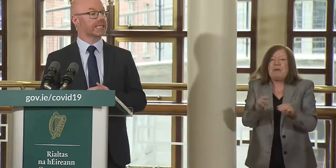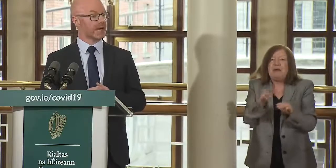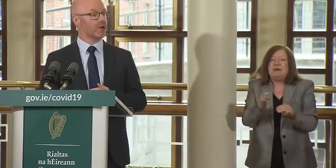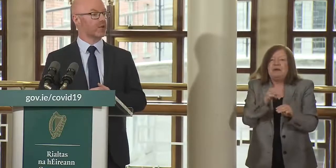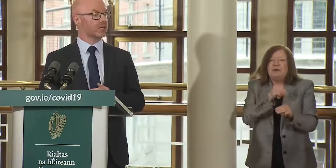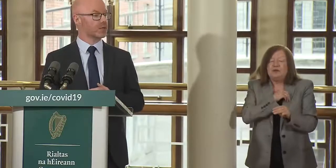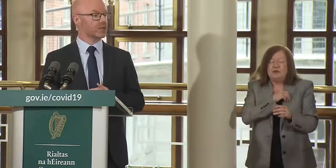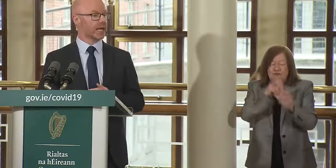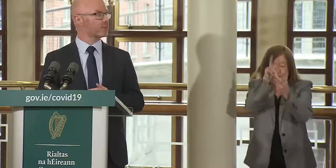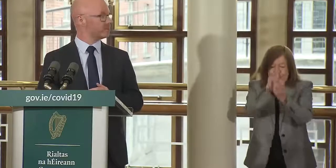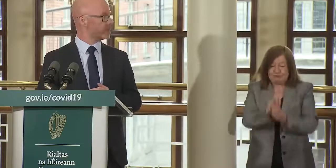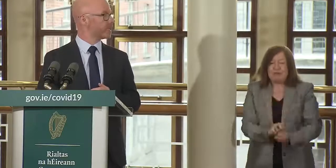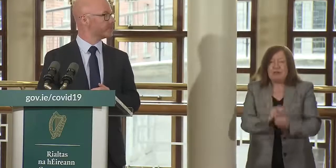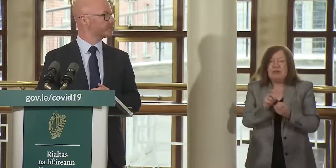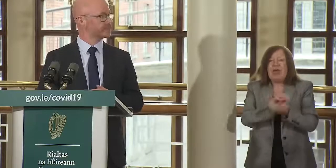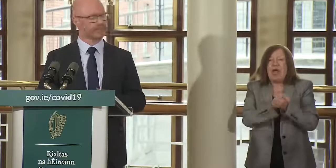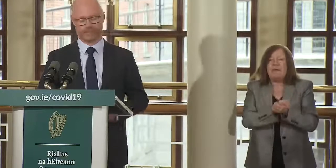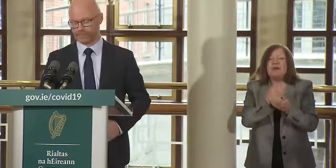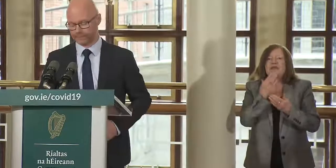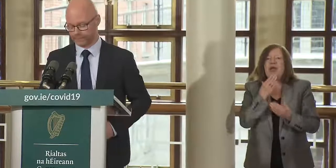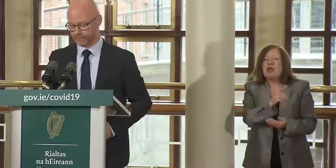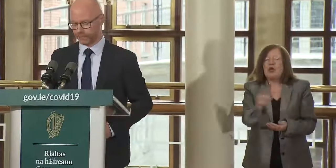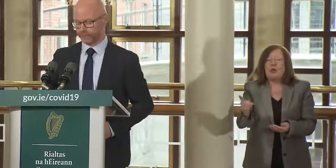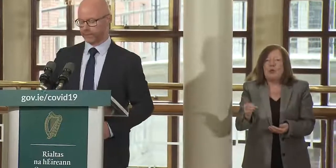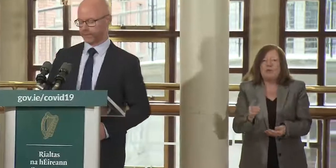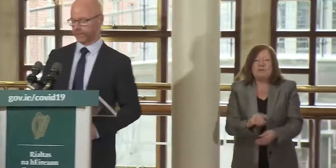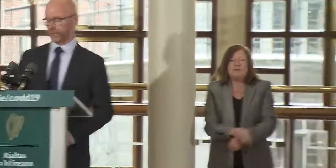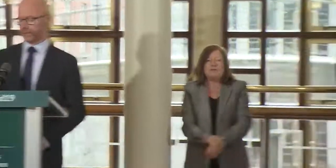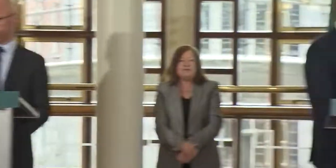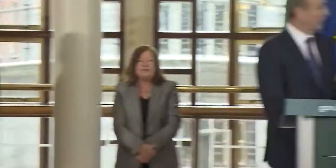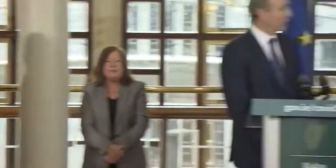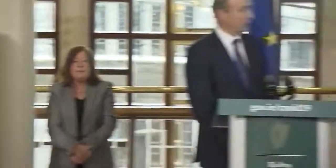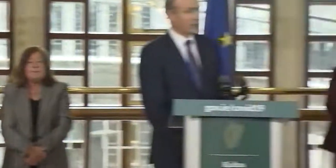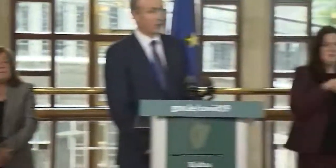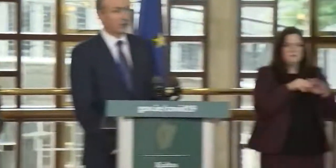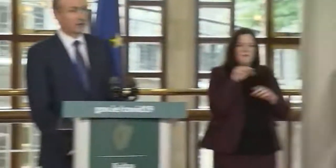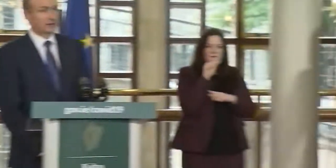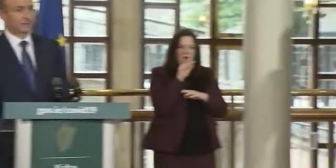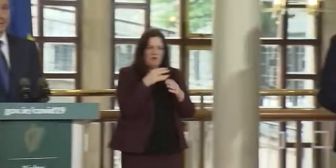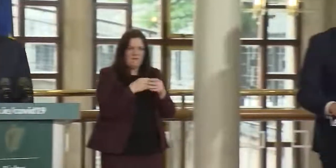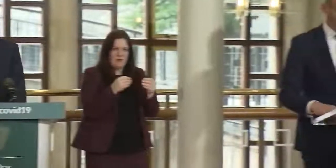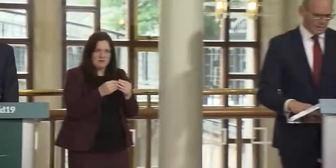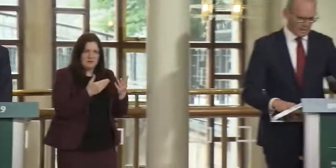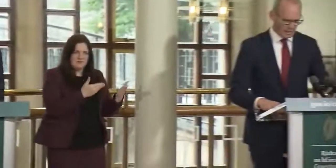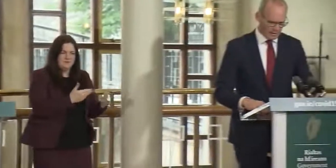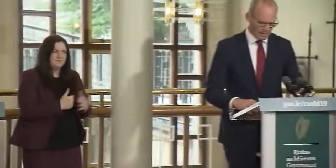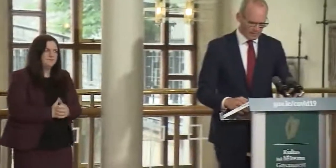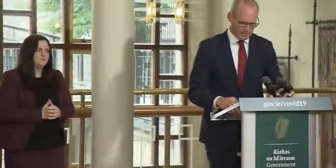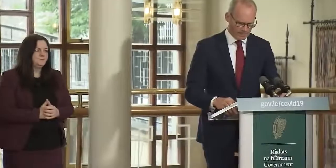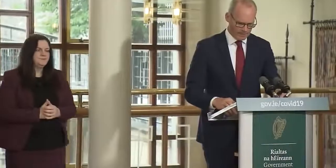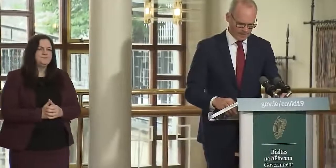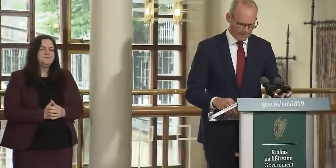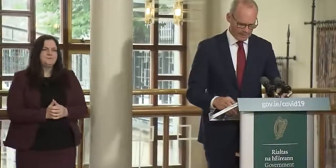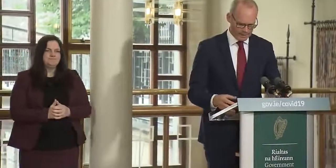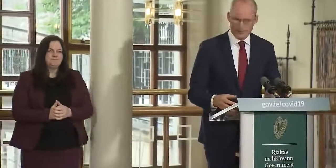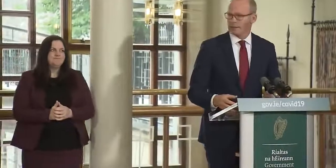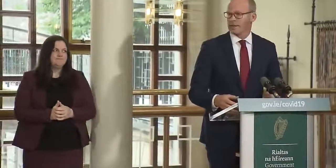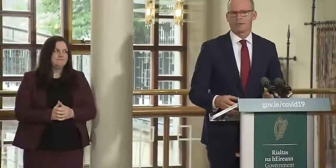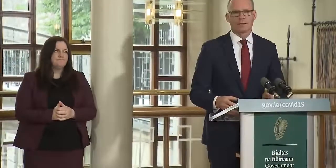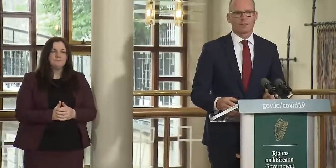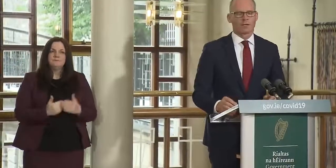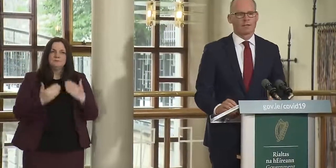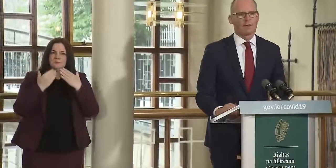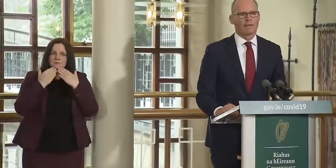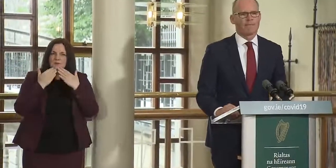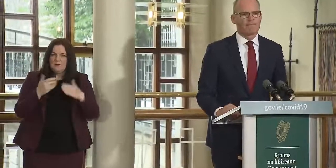download and use the app thank you thank you steven minister foreign affairs and defense yeah um uh